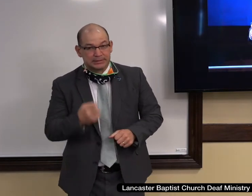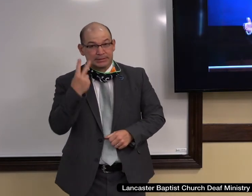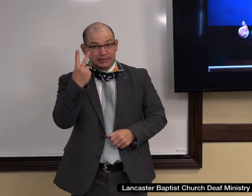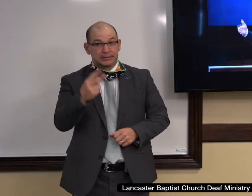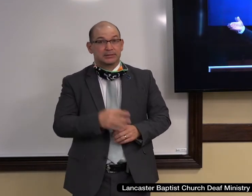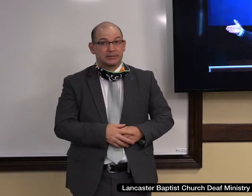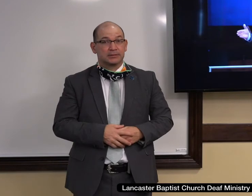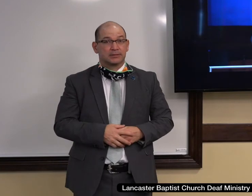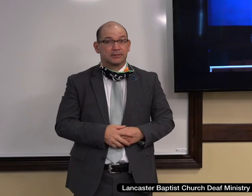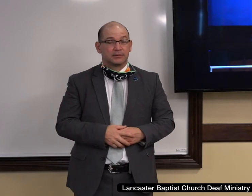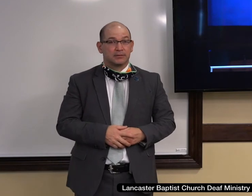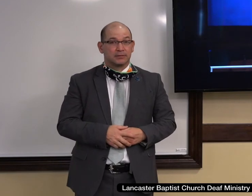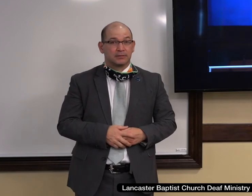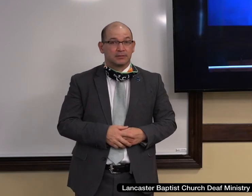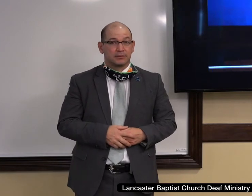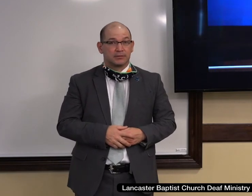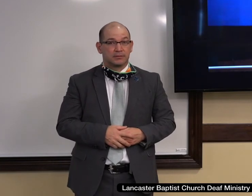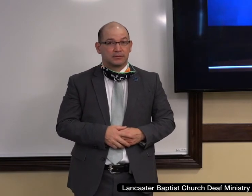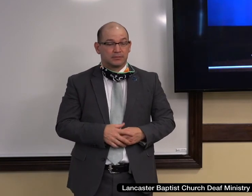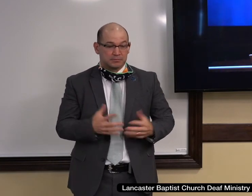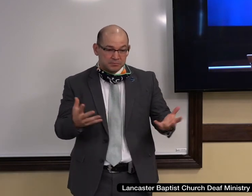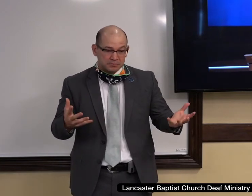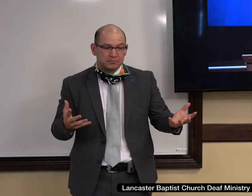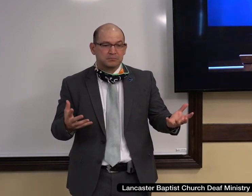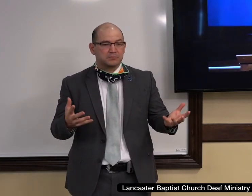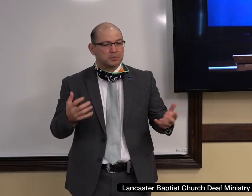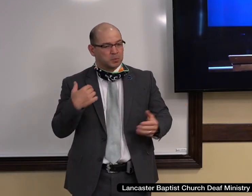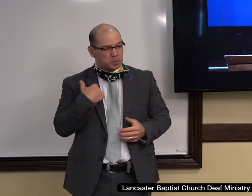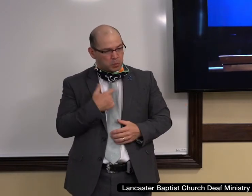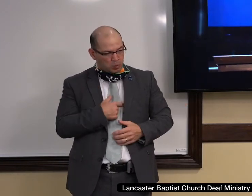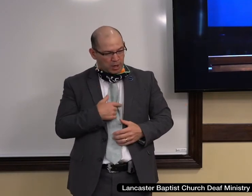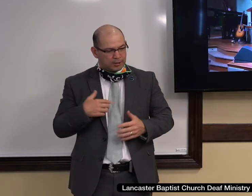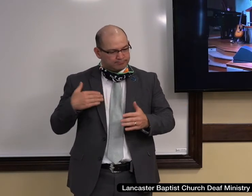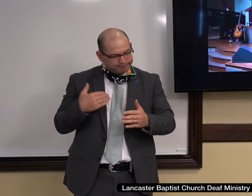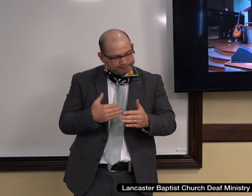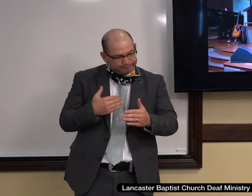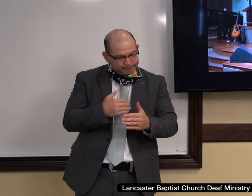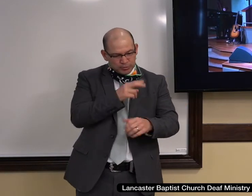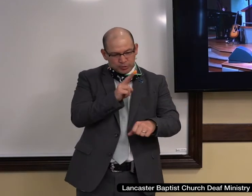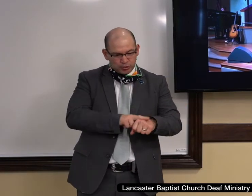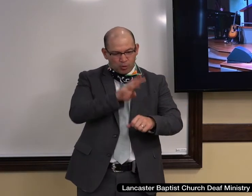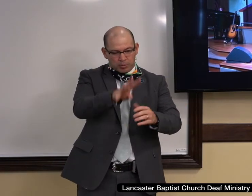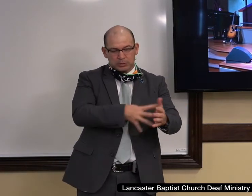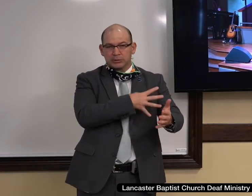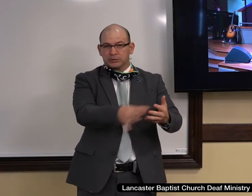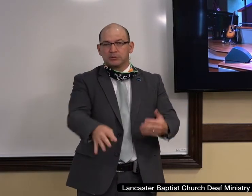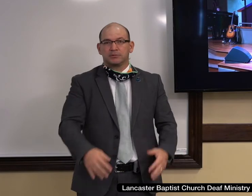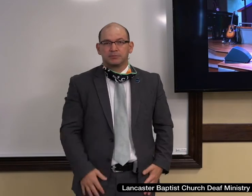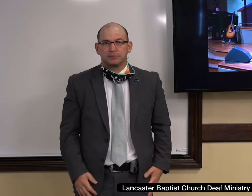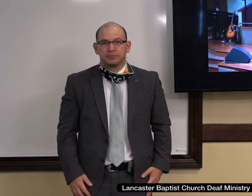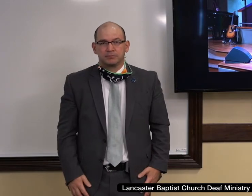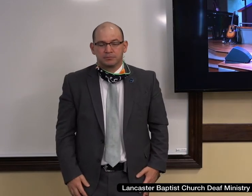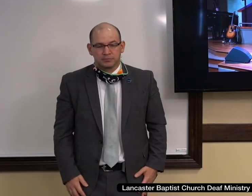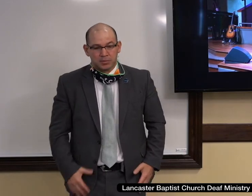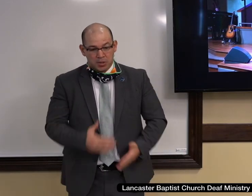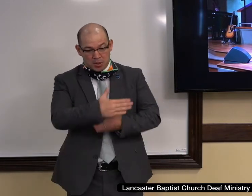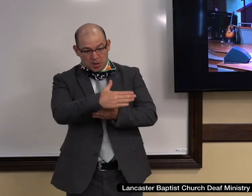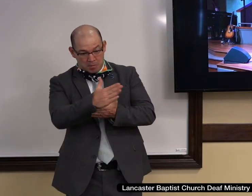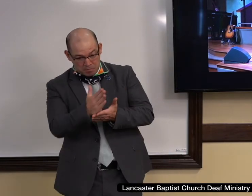coming back to somewhat of a normal schedule. And a part of our schedule, not in a fleshly way, but